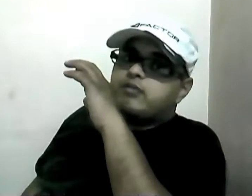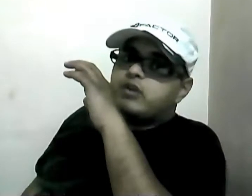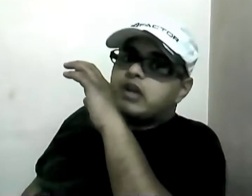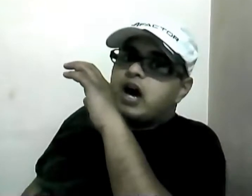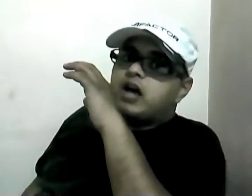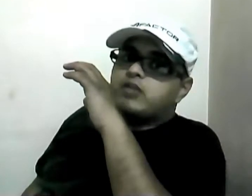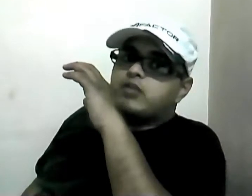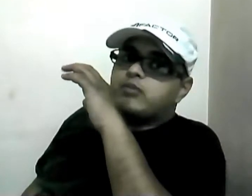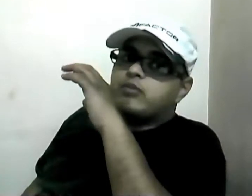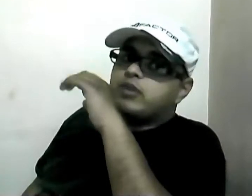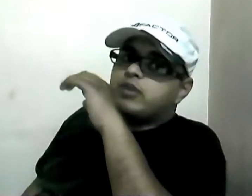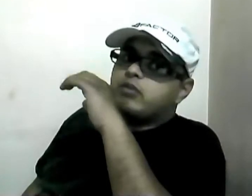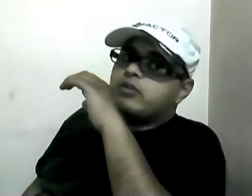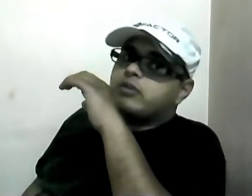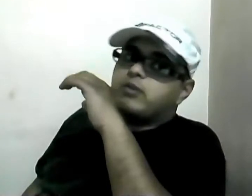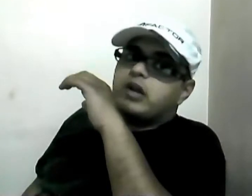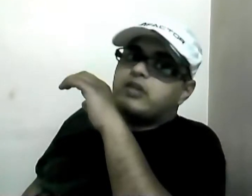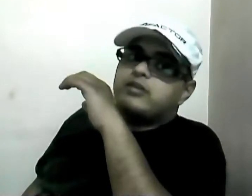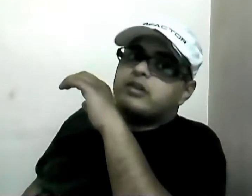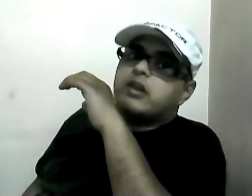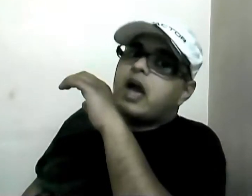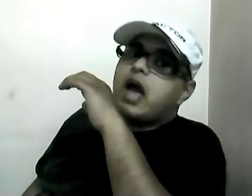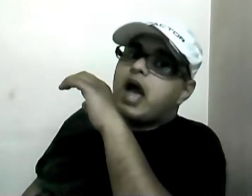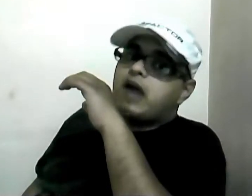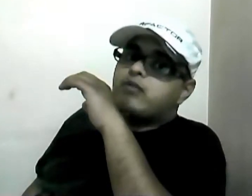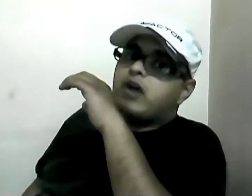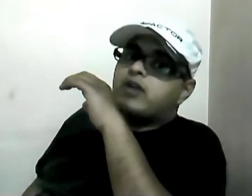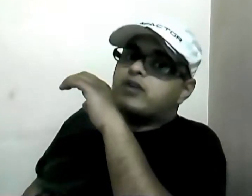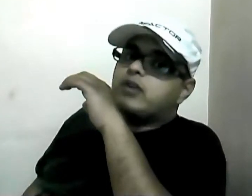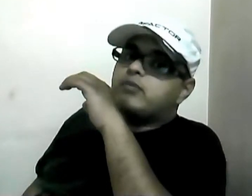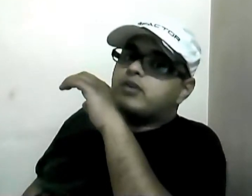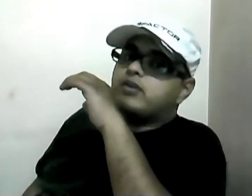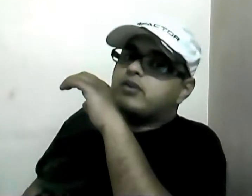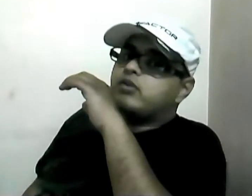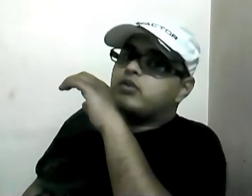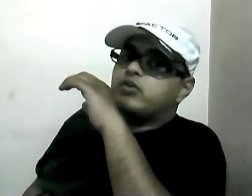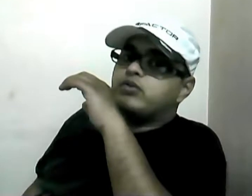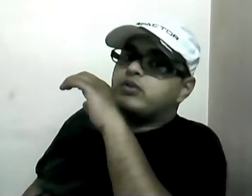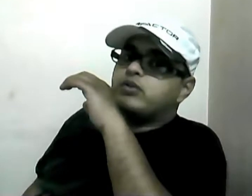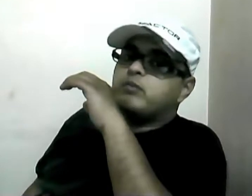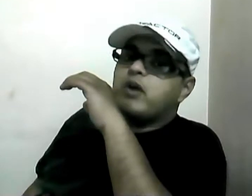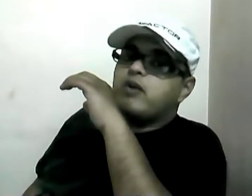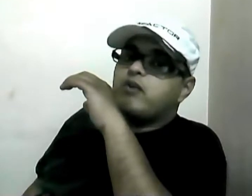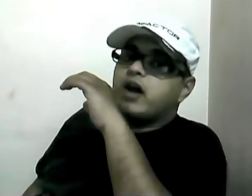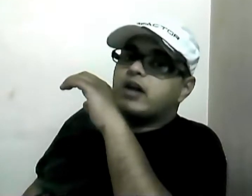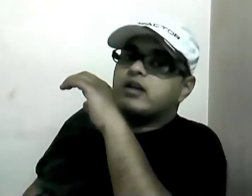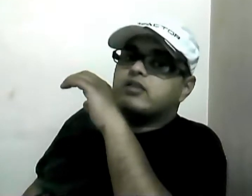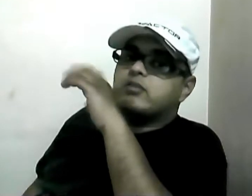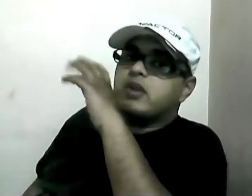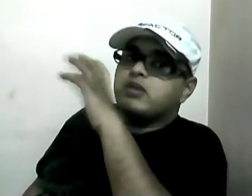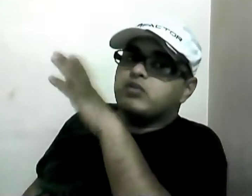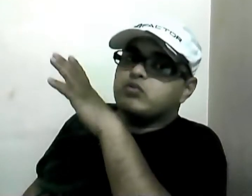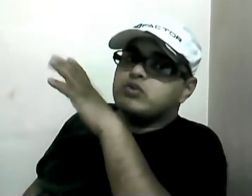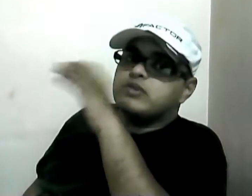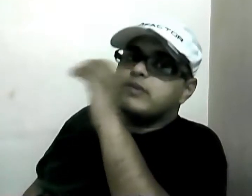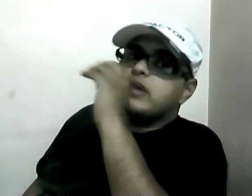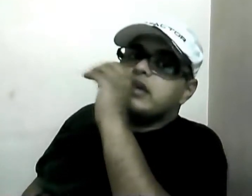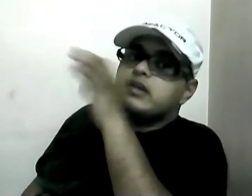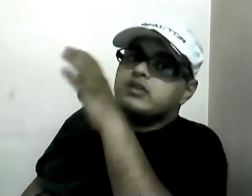large volumes of data to be summarized in advance and presented to users via customized tools designed